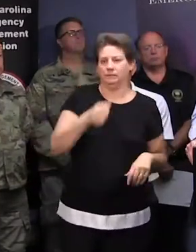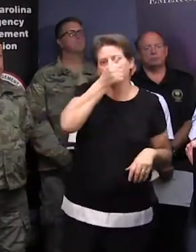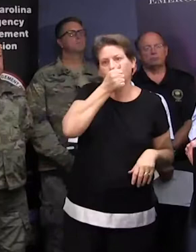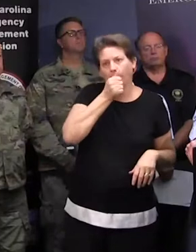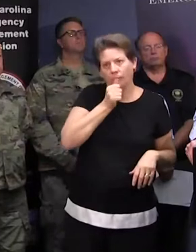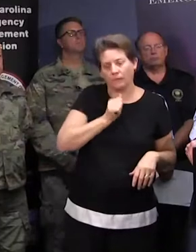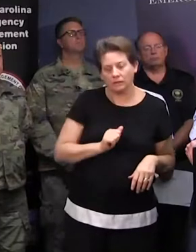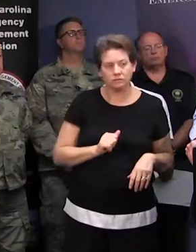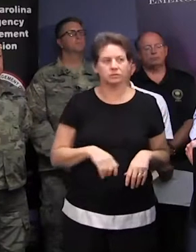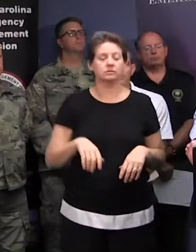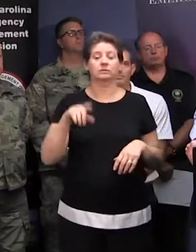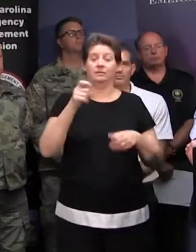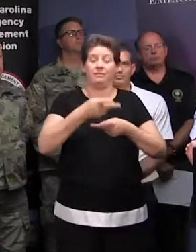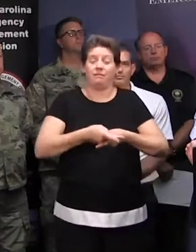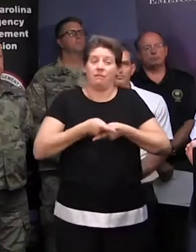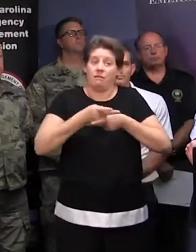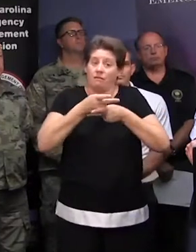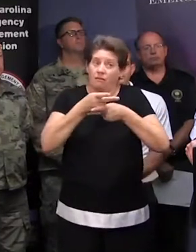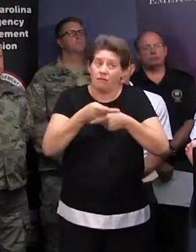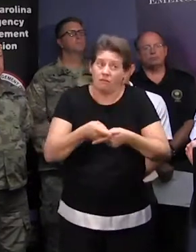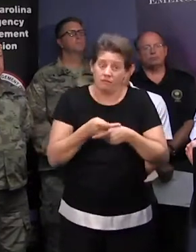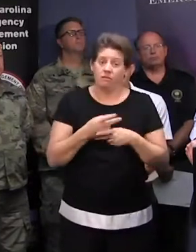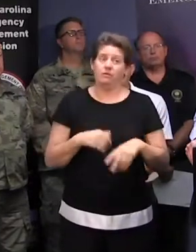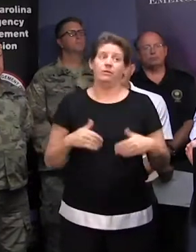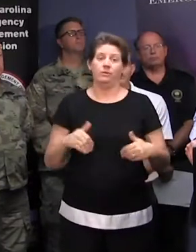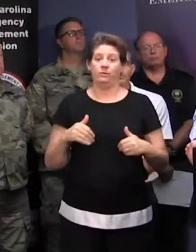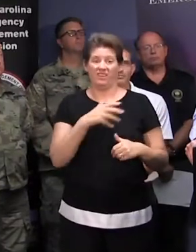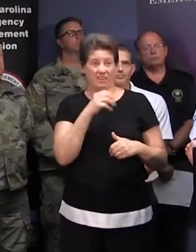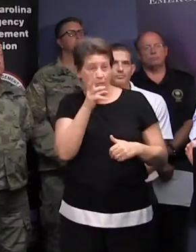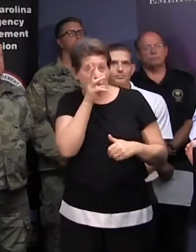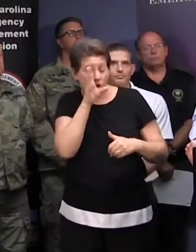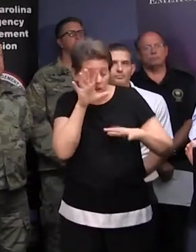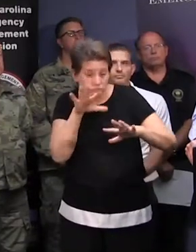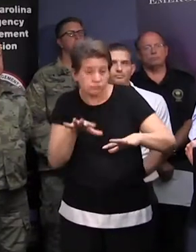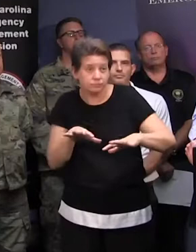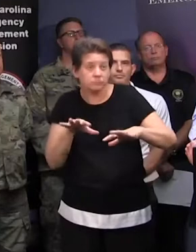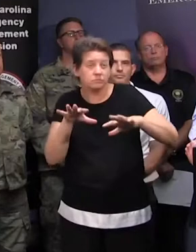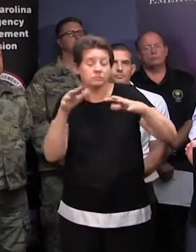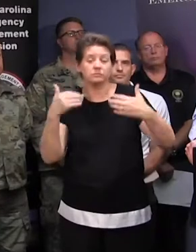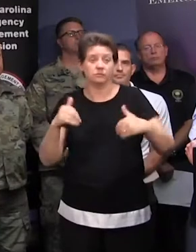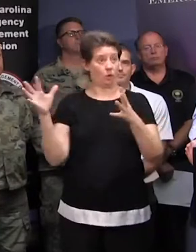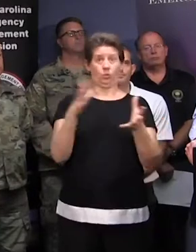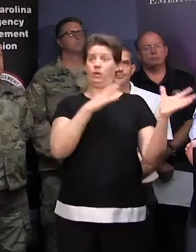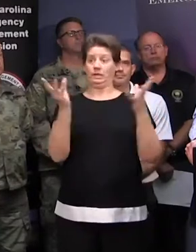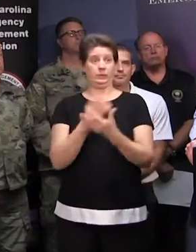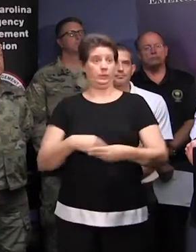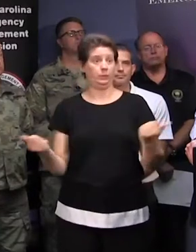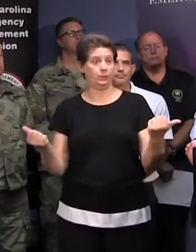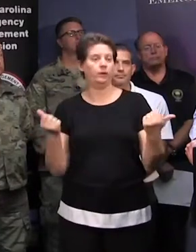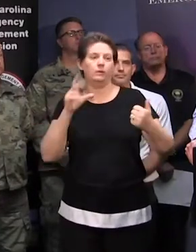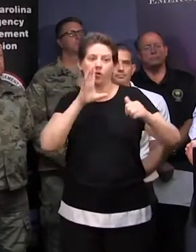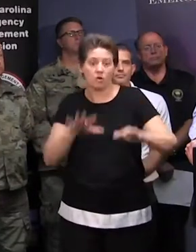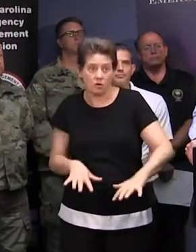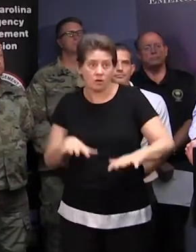for a long time. And then we're going to have to deal with a lot of water after the winds leave. And that brings a